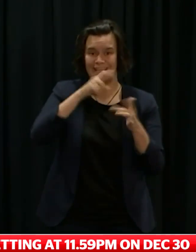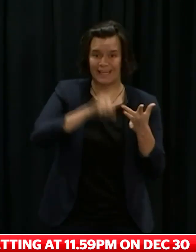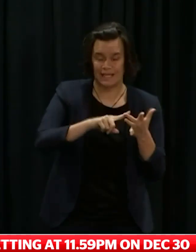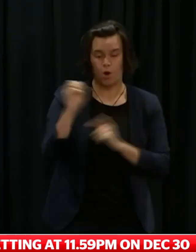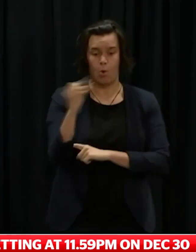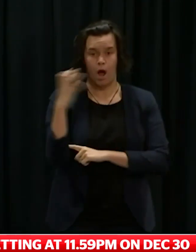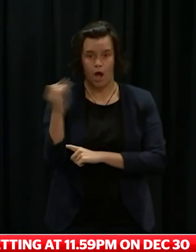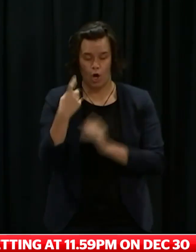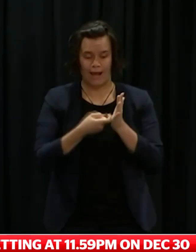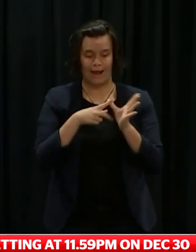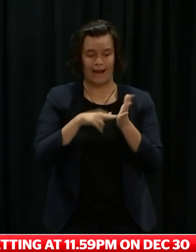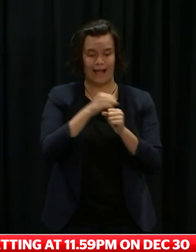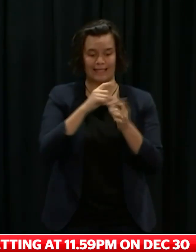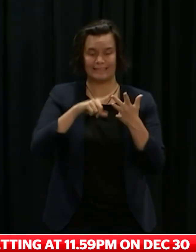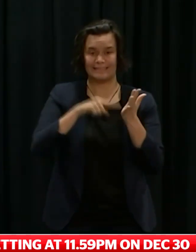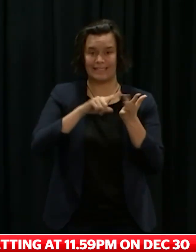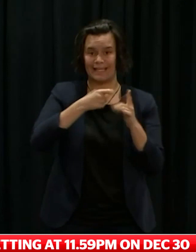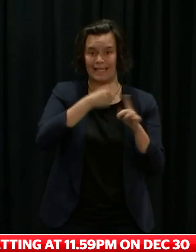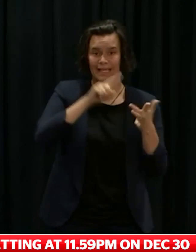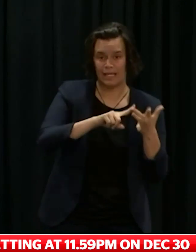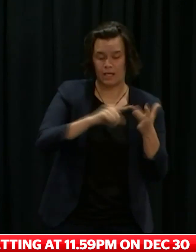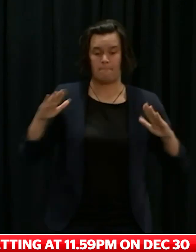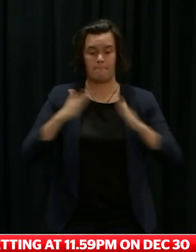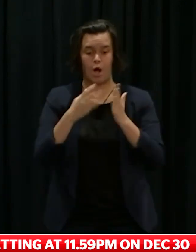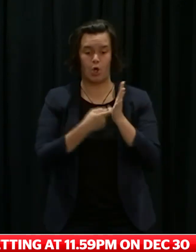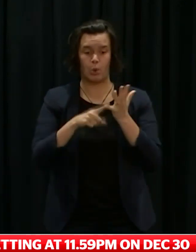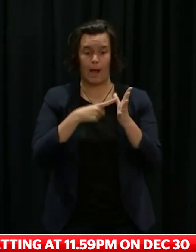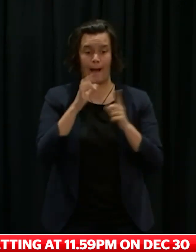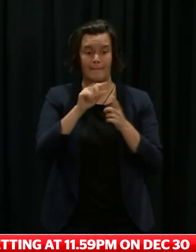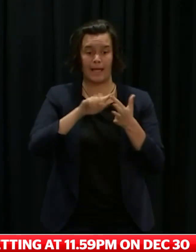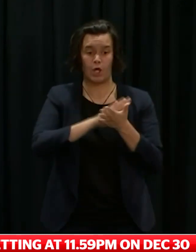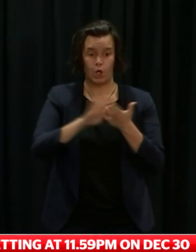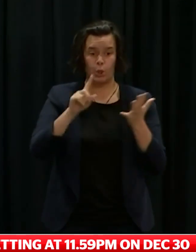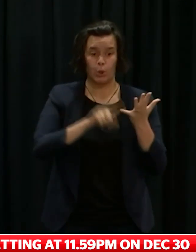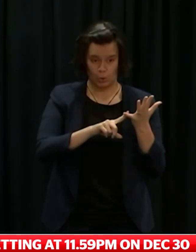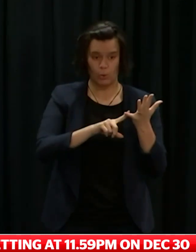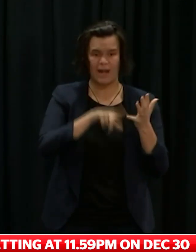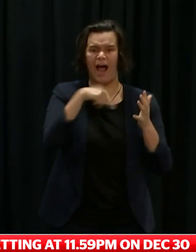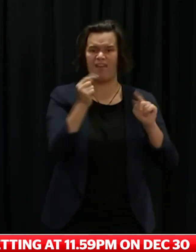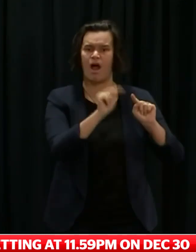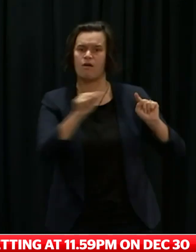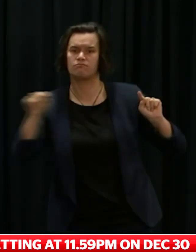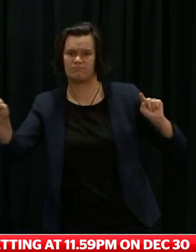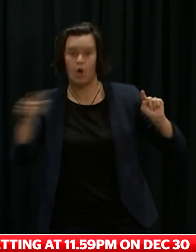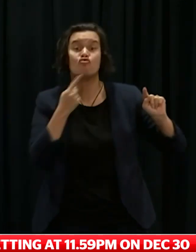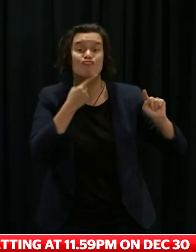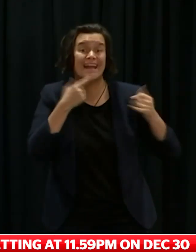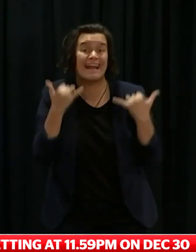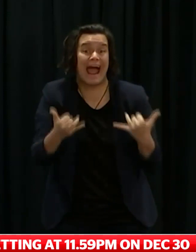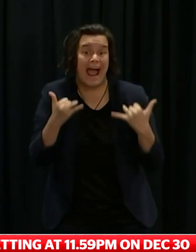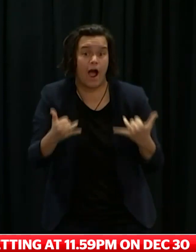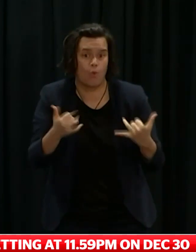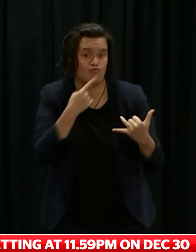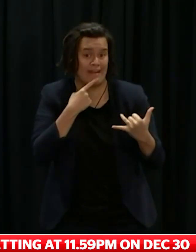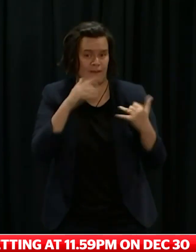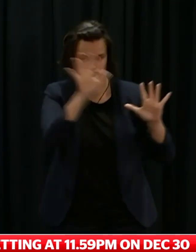Wairau District, Rangatekei, Whanganui and Ruapehu Districts, have an additional period of time for second doses to be administered, and